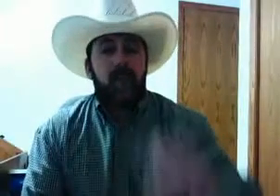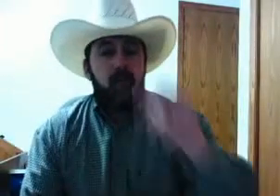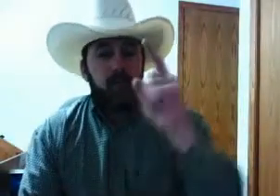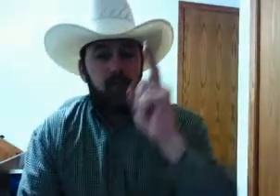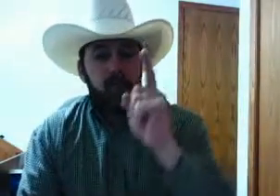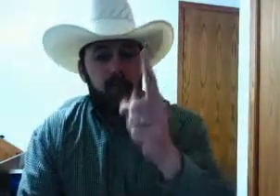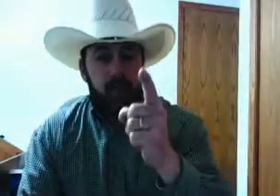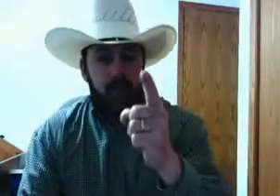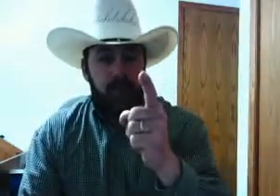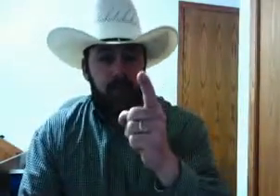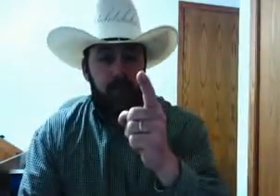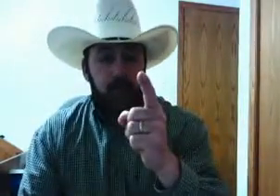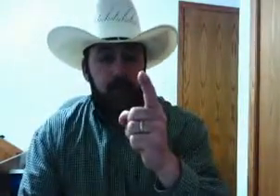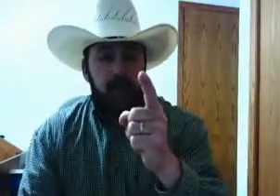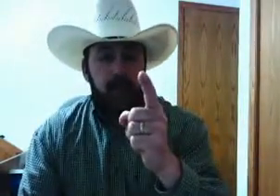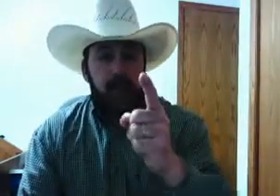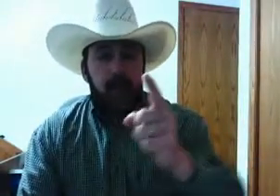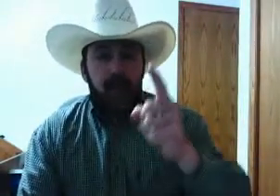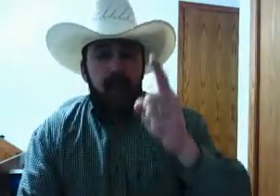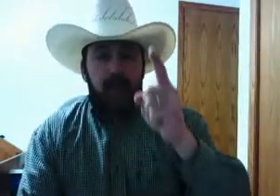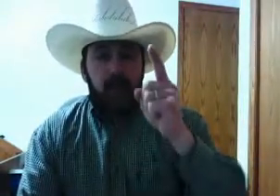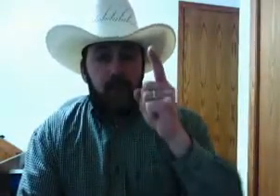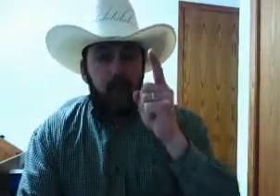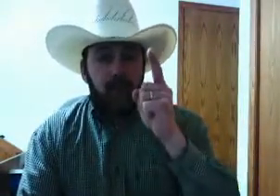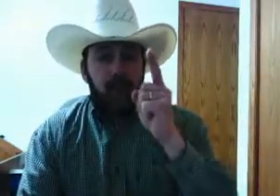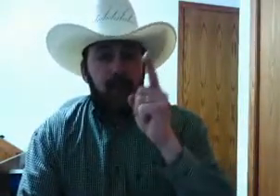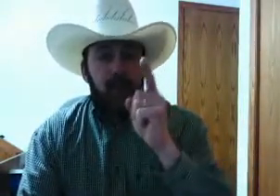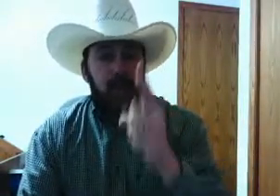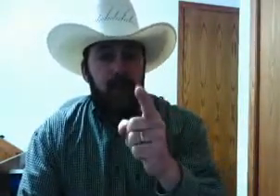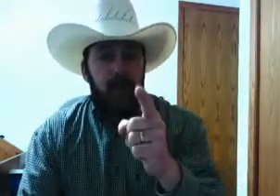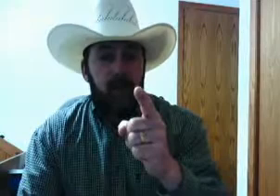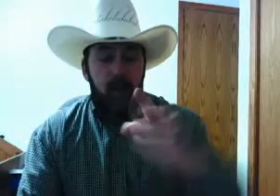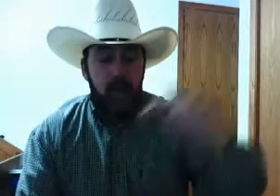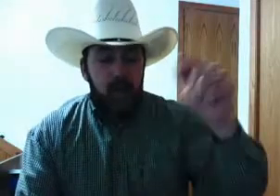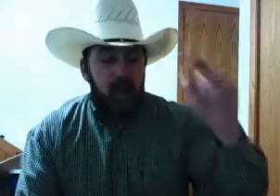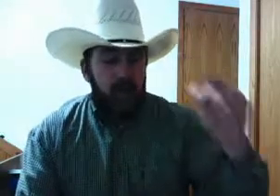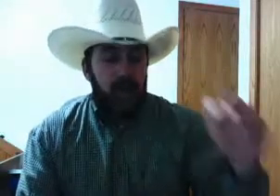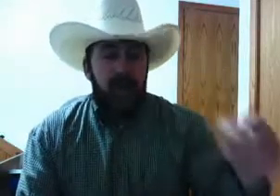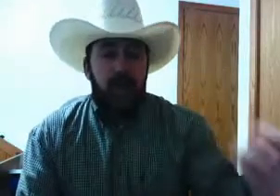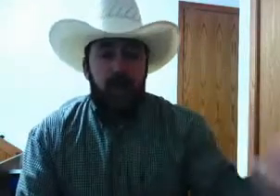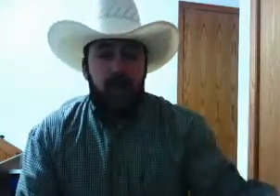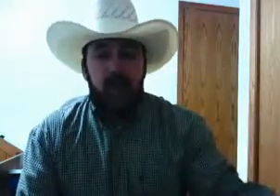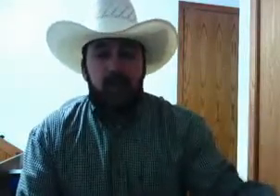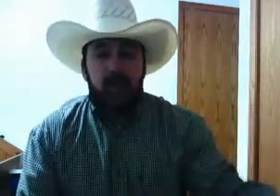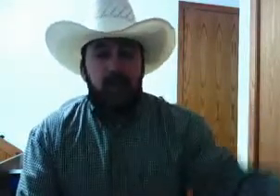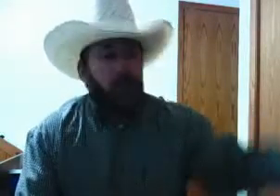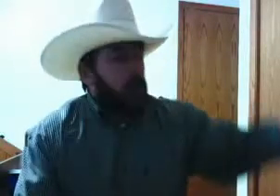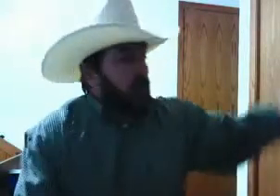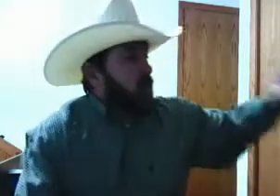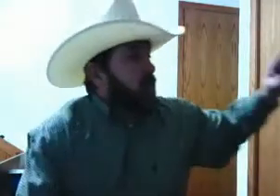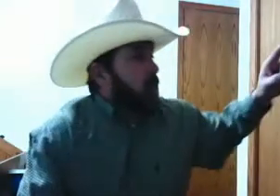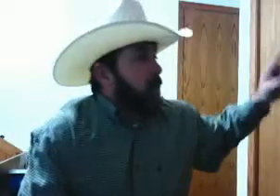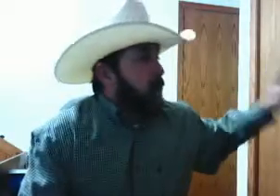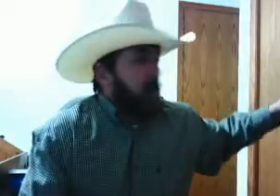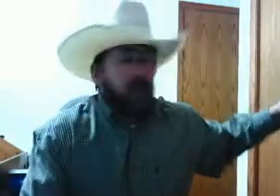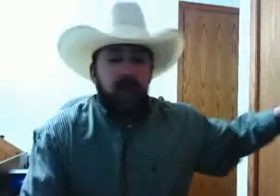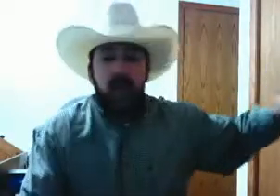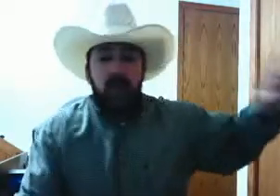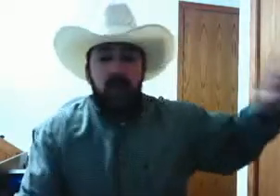you do. You make a choice watching this video. Do I believe my government? Do I believe my friends? Do I believe